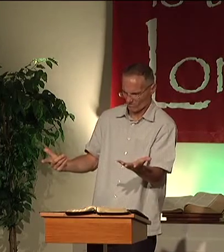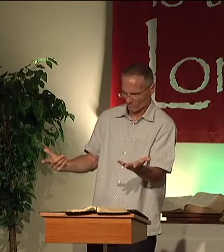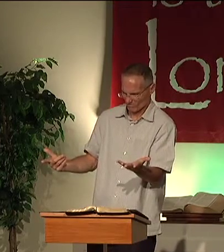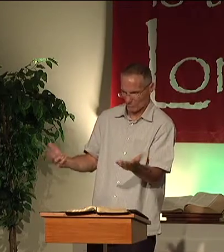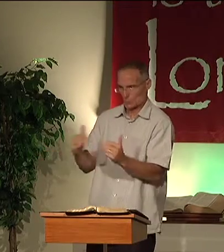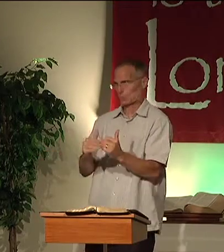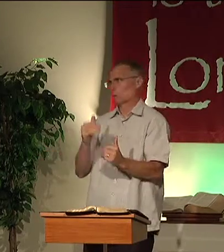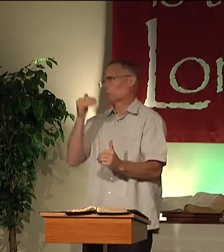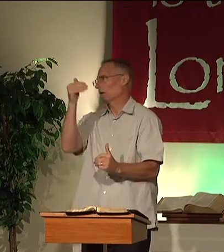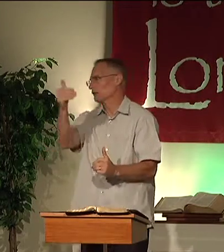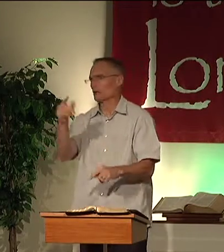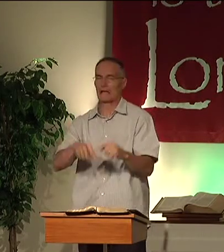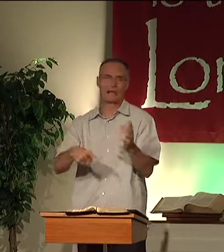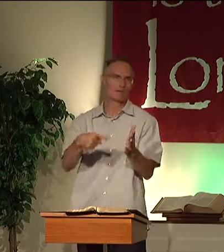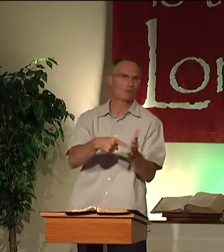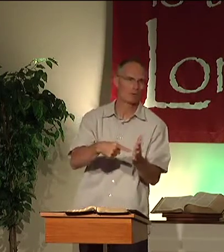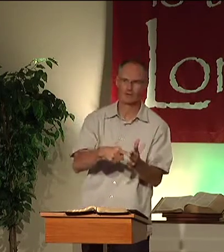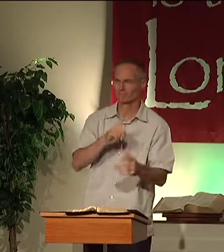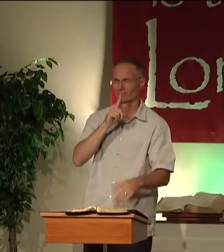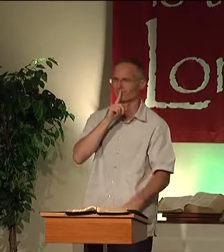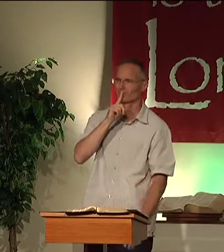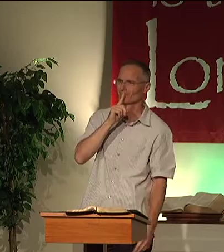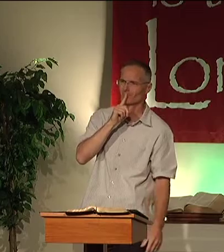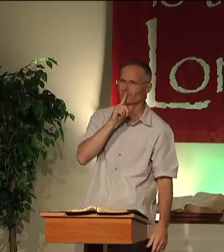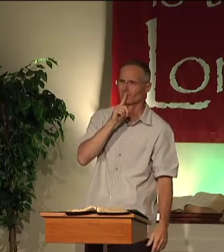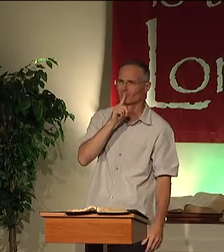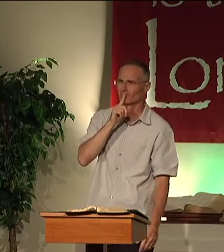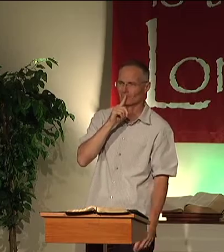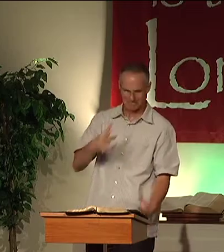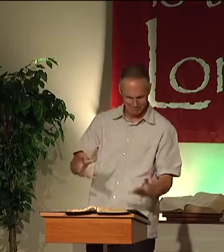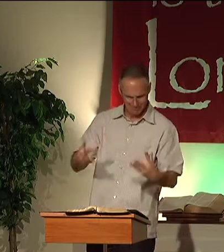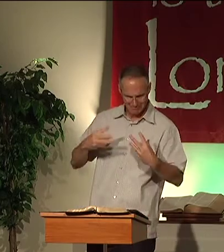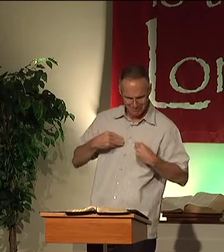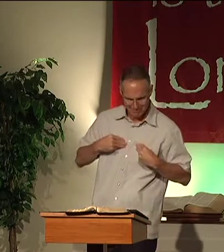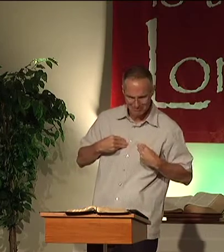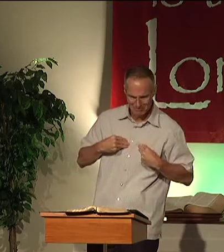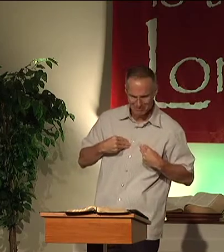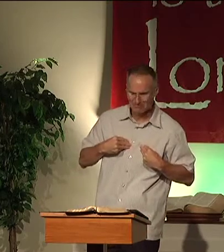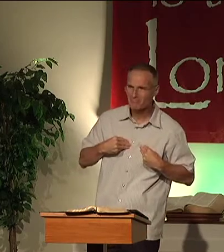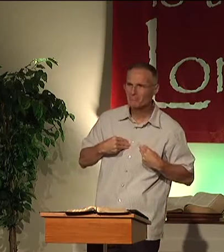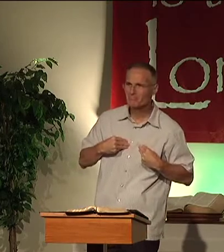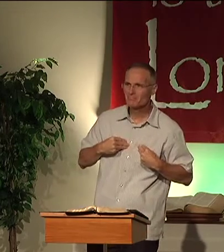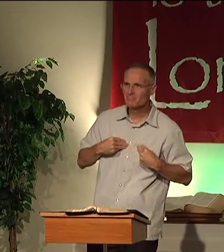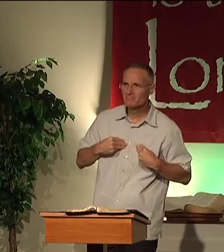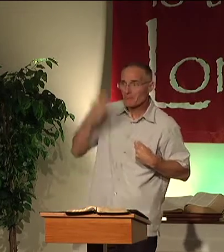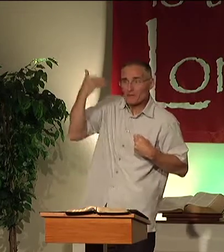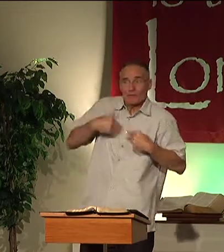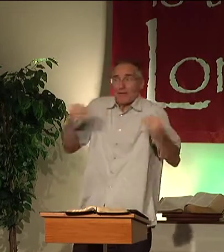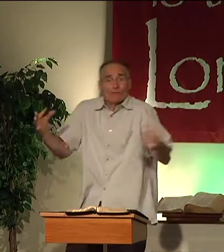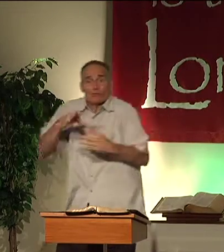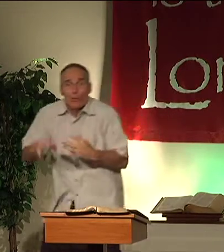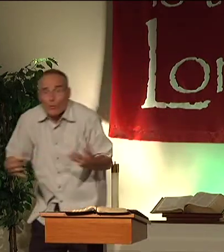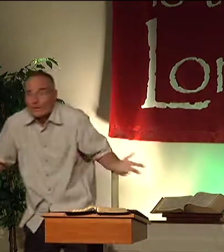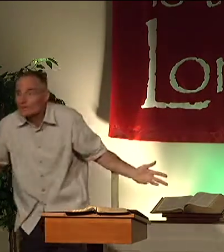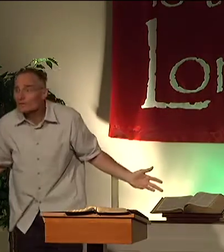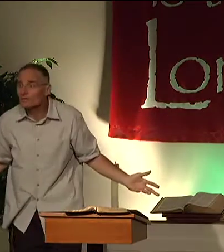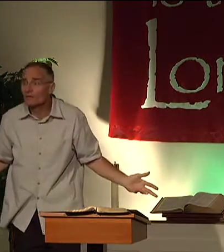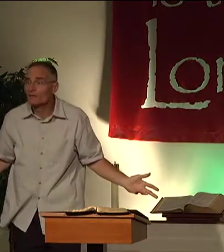that cost is too much or that we can't afford it? Do we think that? No. I mean,